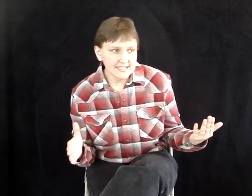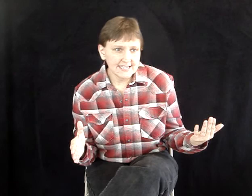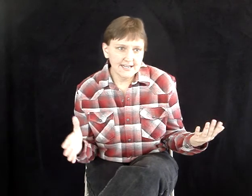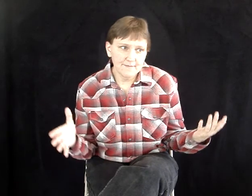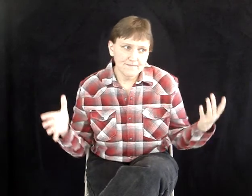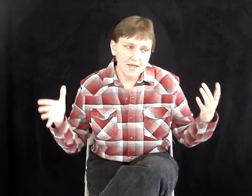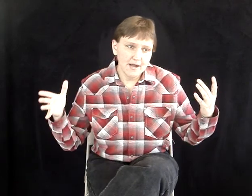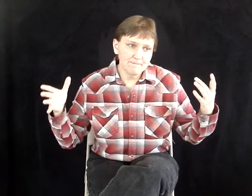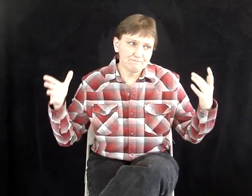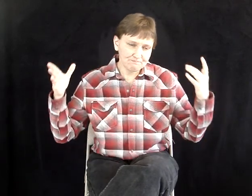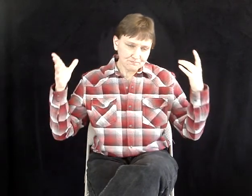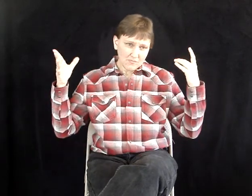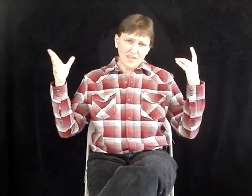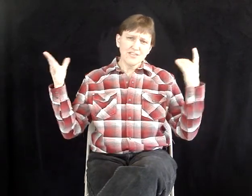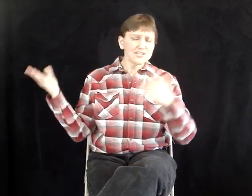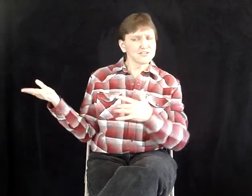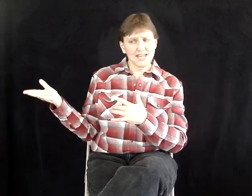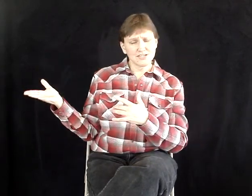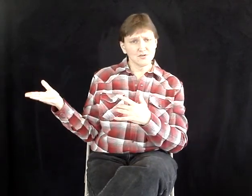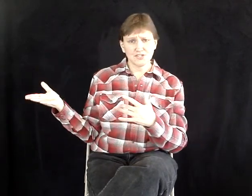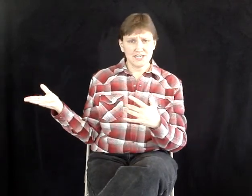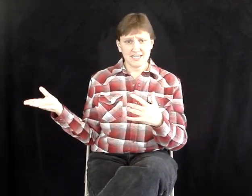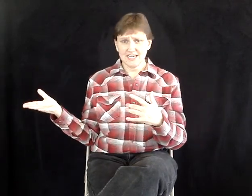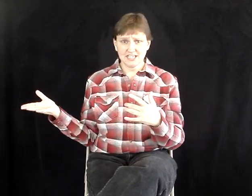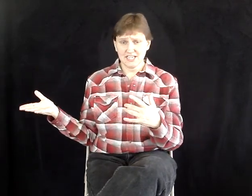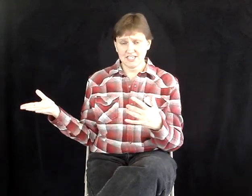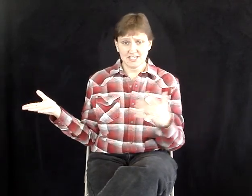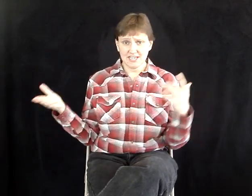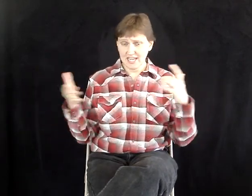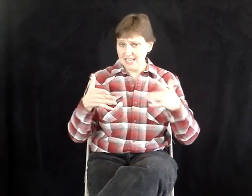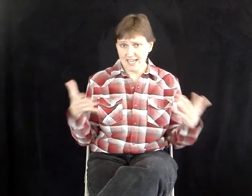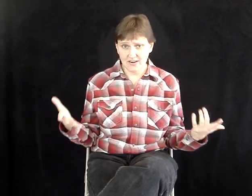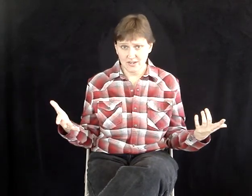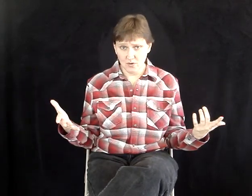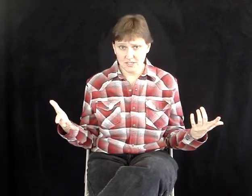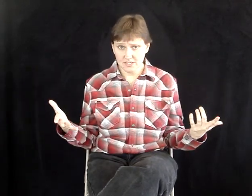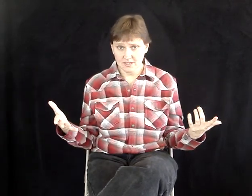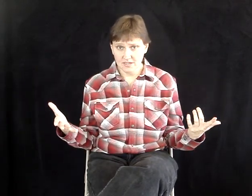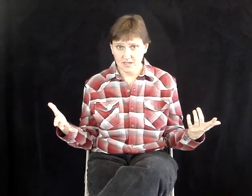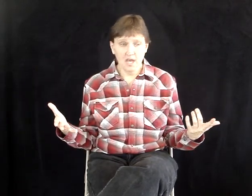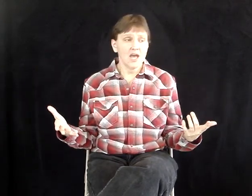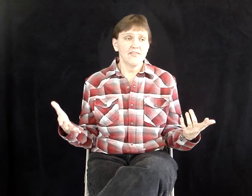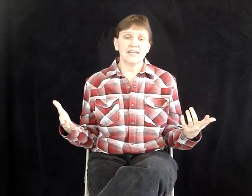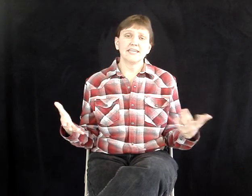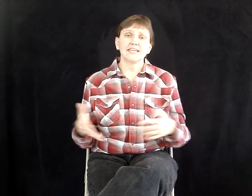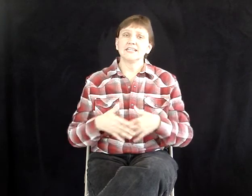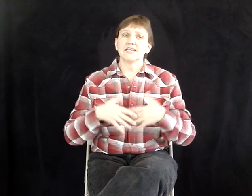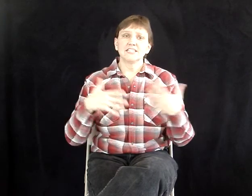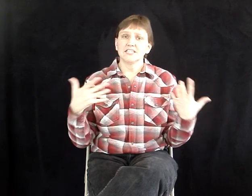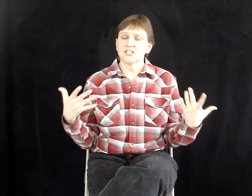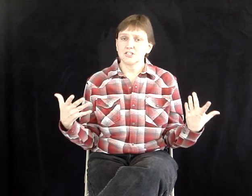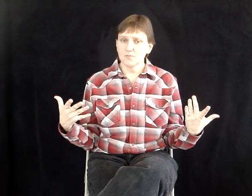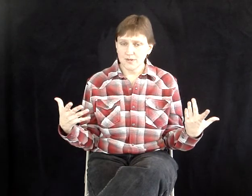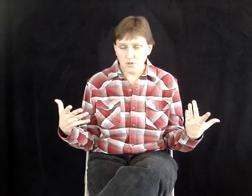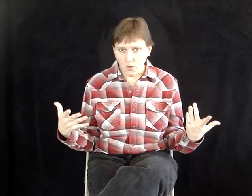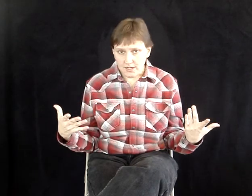these landowners didn't get any justice in Lincoln County courts. They didn't get any justice at the Supreme Court